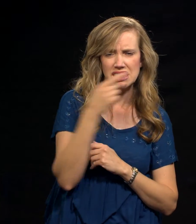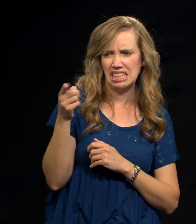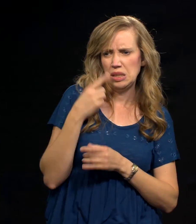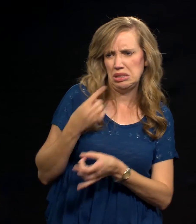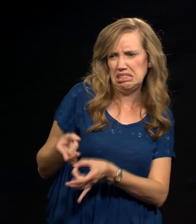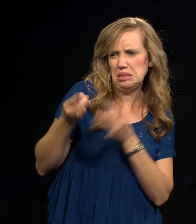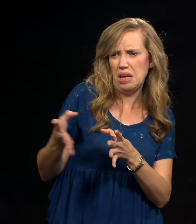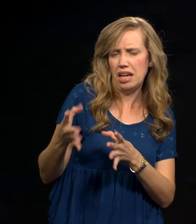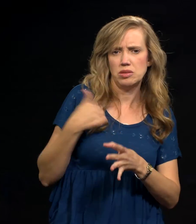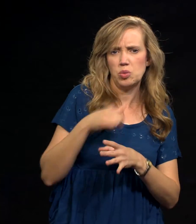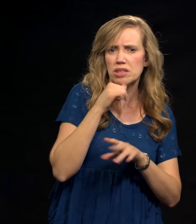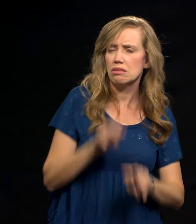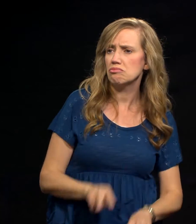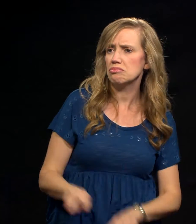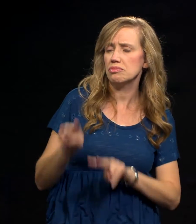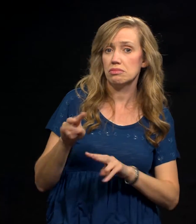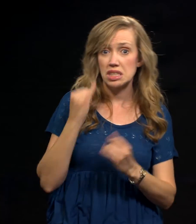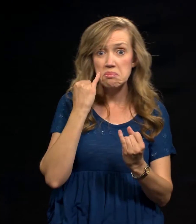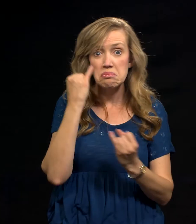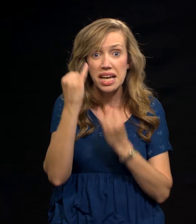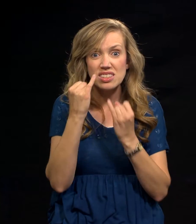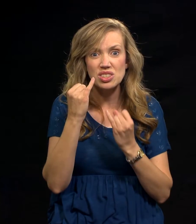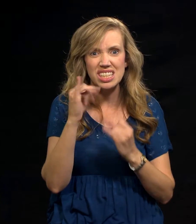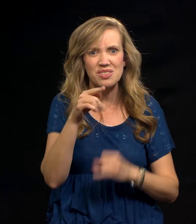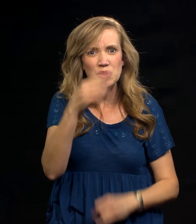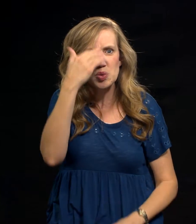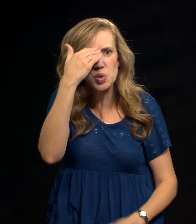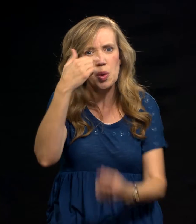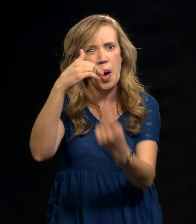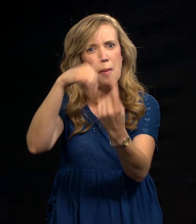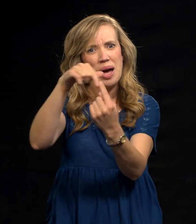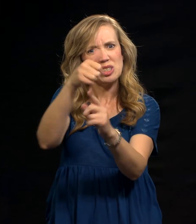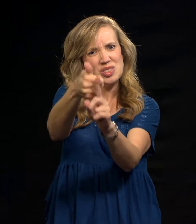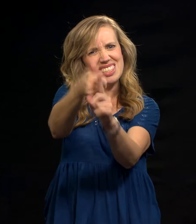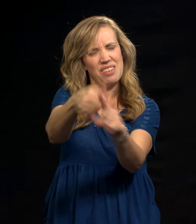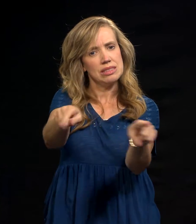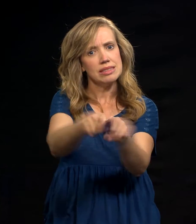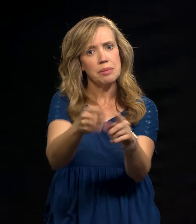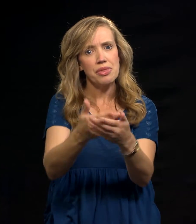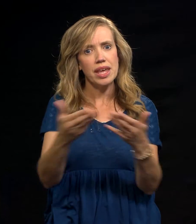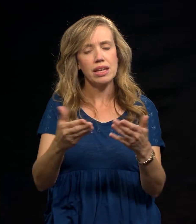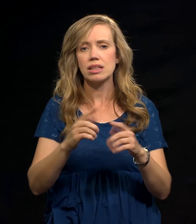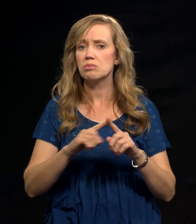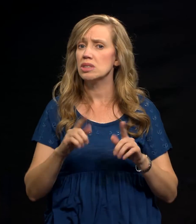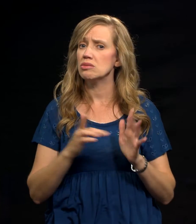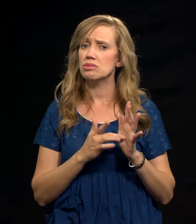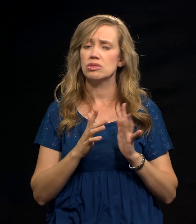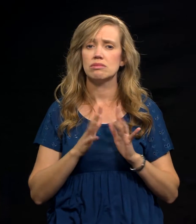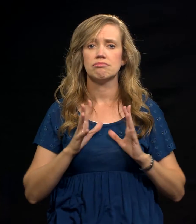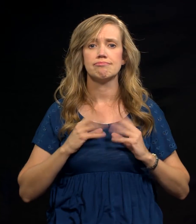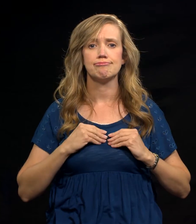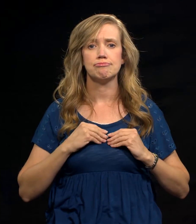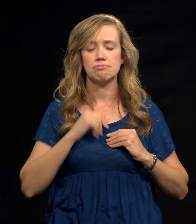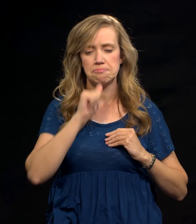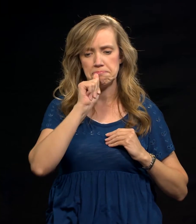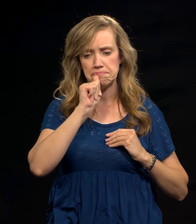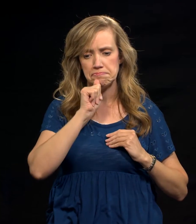Imagine reading that about yourself. And yet knowing what was written, Jesus went forward to the cross, putting up with hatred